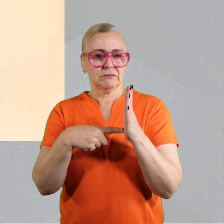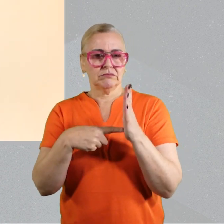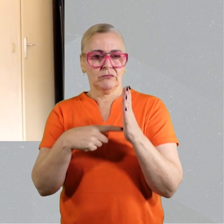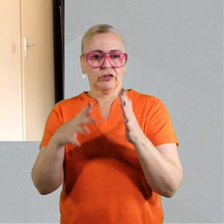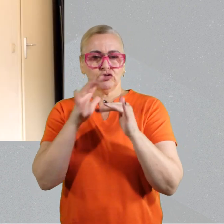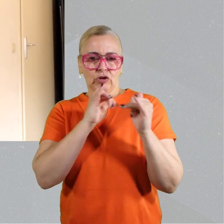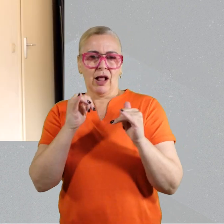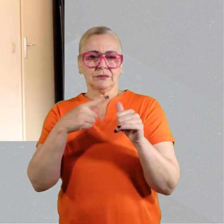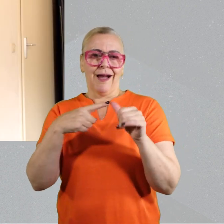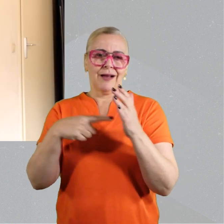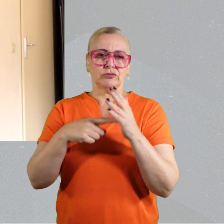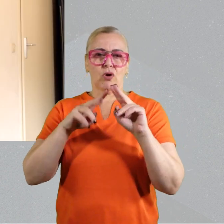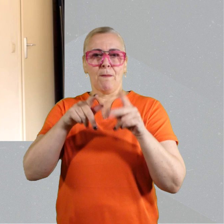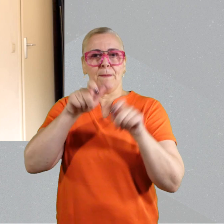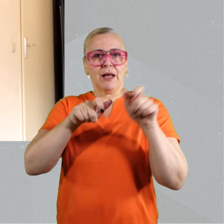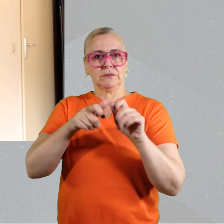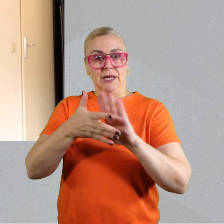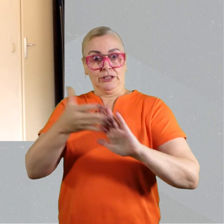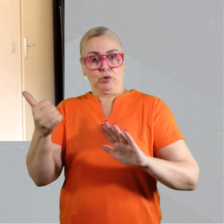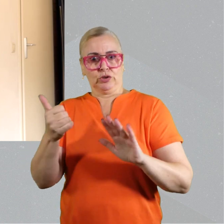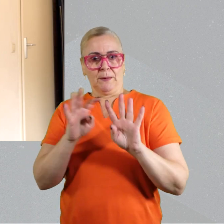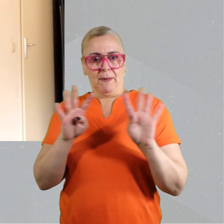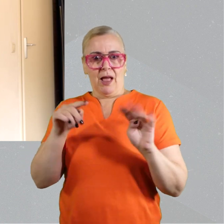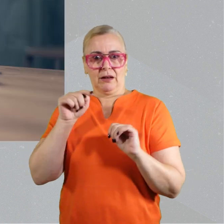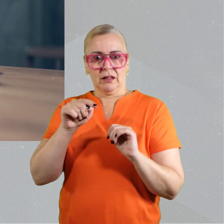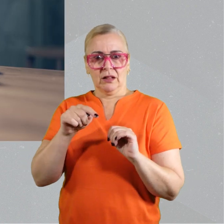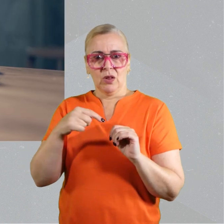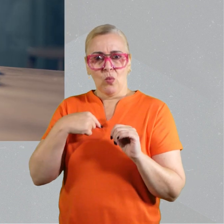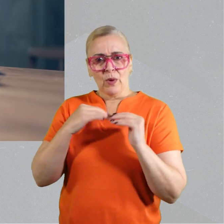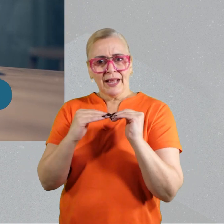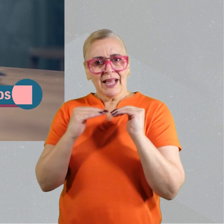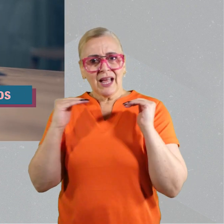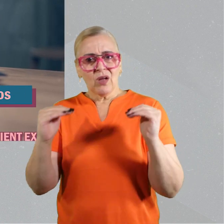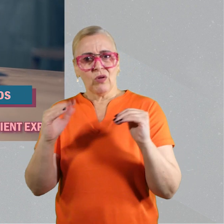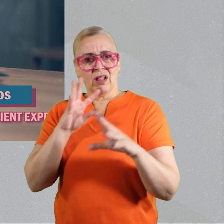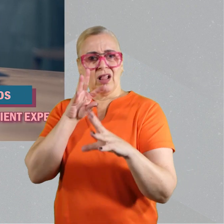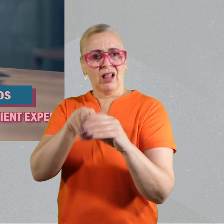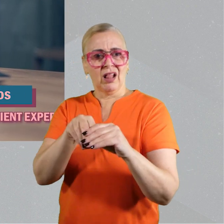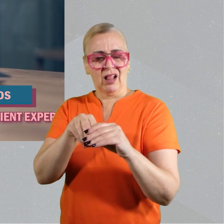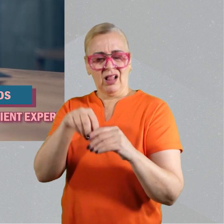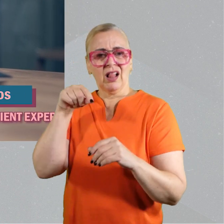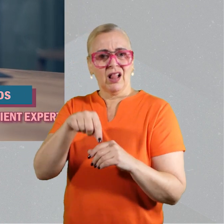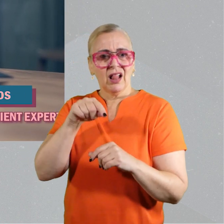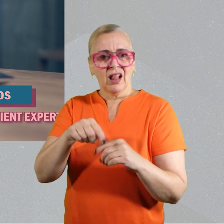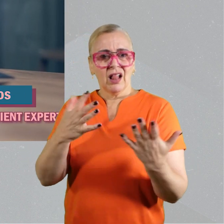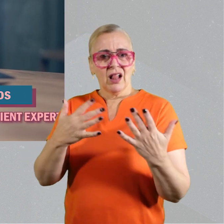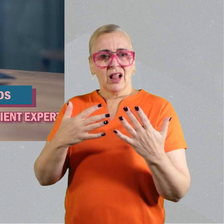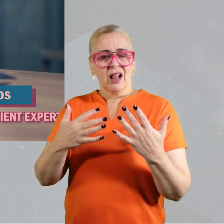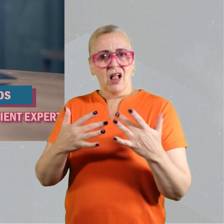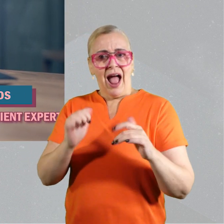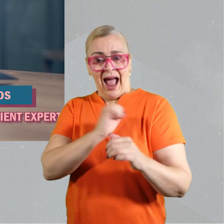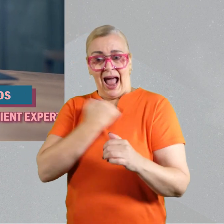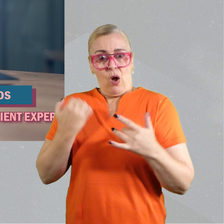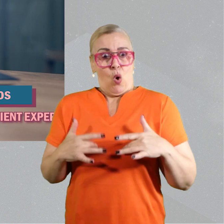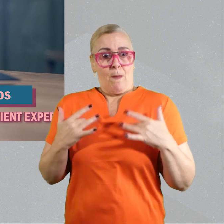We shouldn't have those assumptions, but we should test them. Kostas Tagalos is on the trials at home patient expert panel.